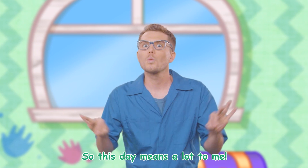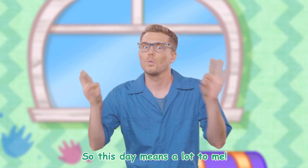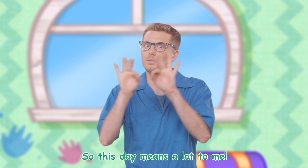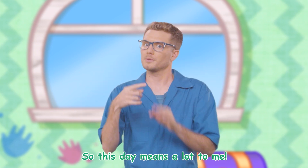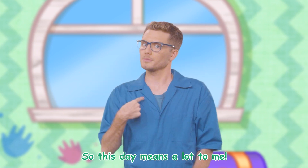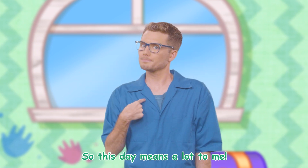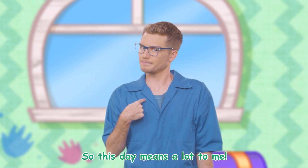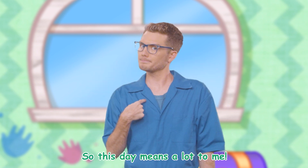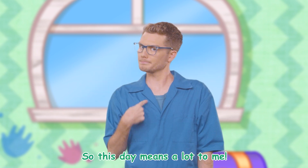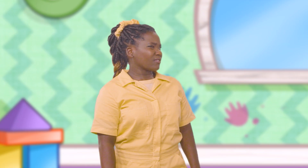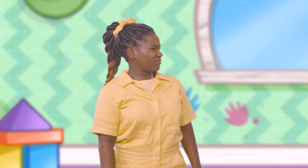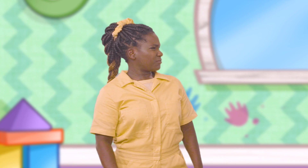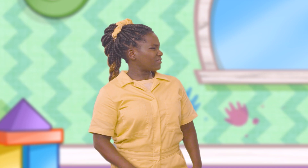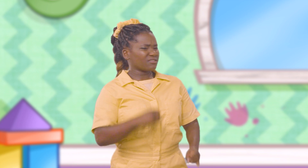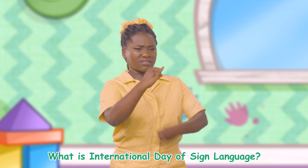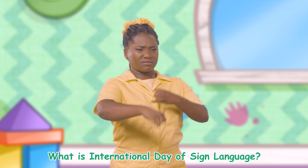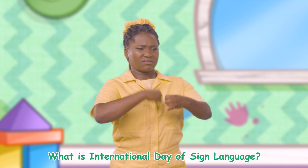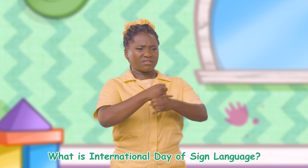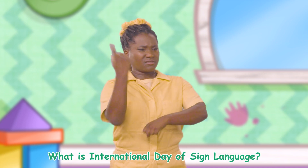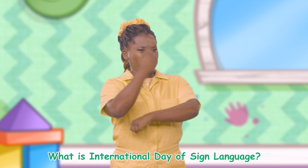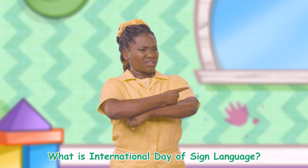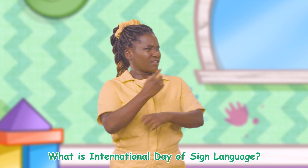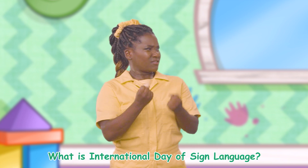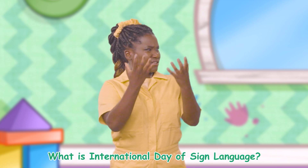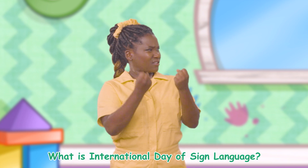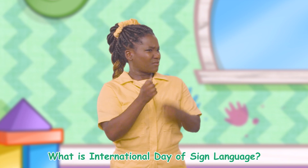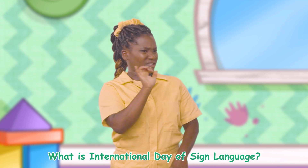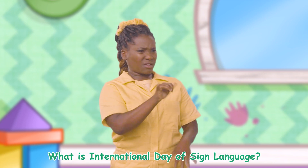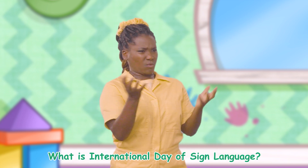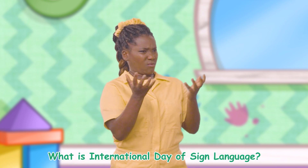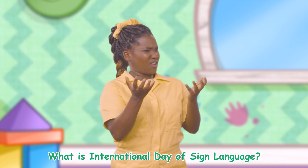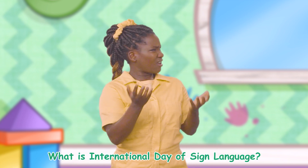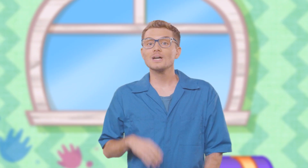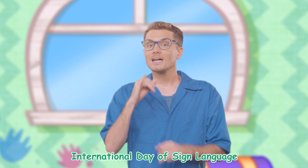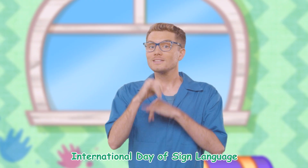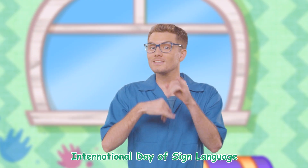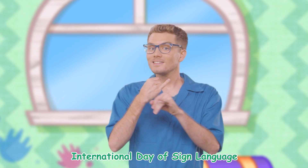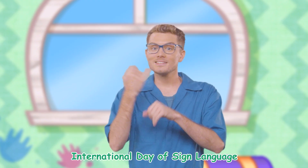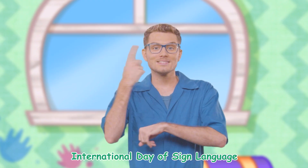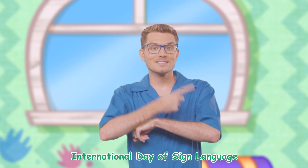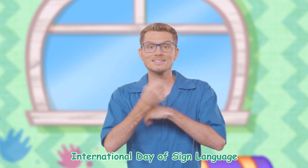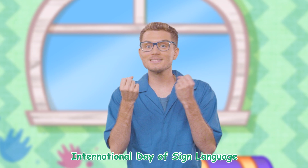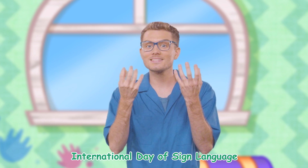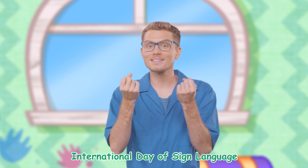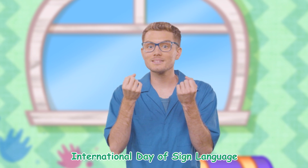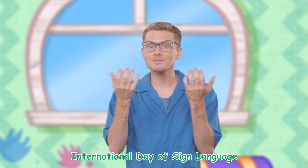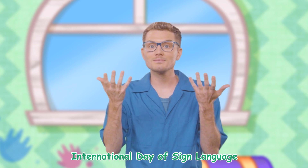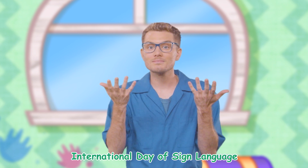day means a lot to me What is International Day of Sign Language, Scout? International Day of Sign Language